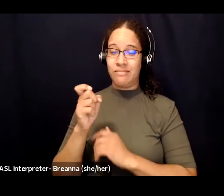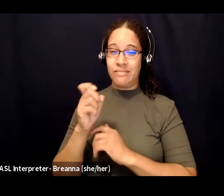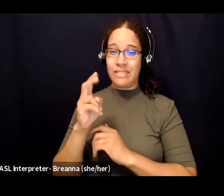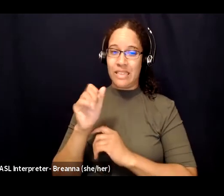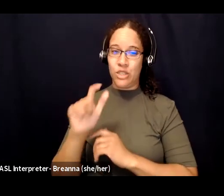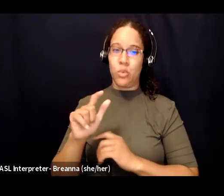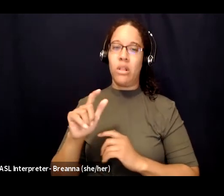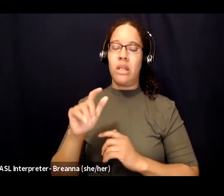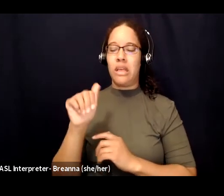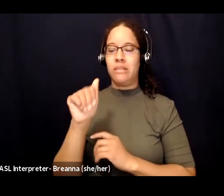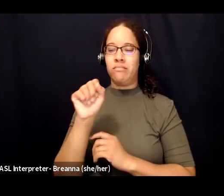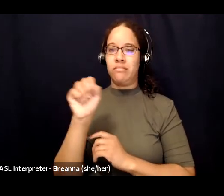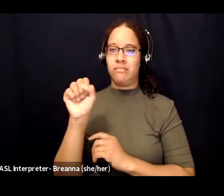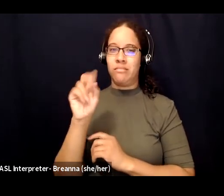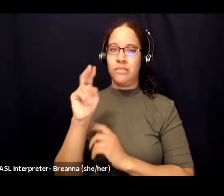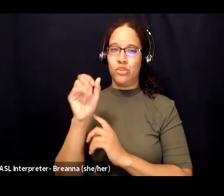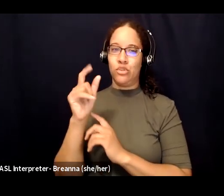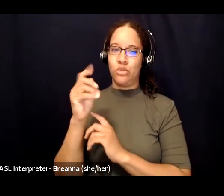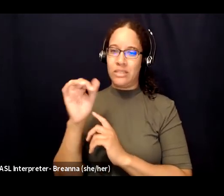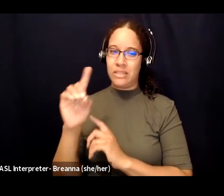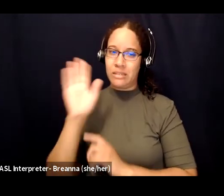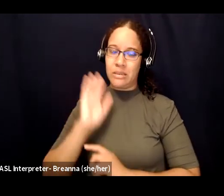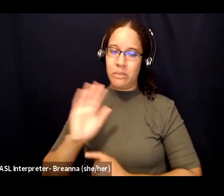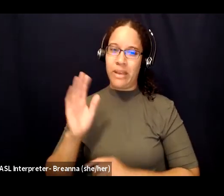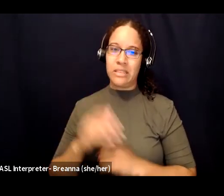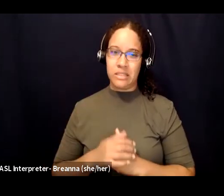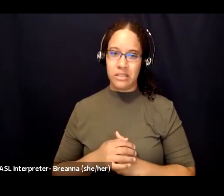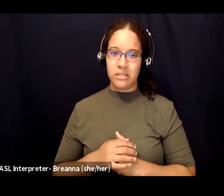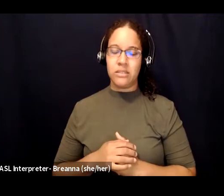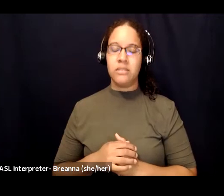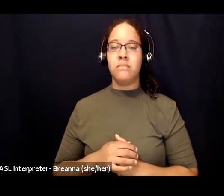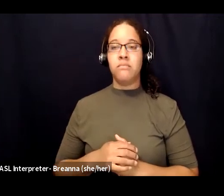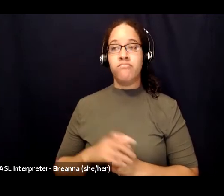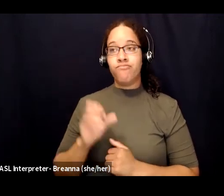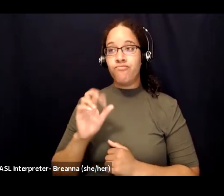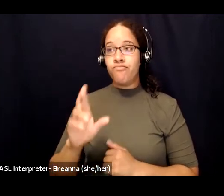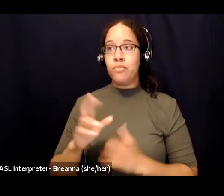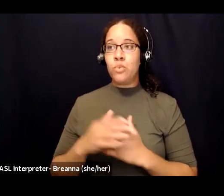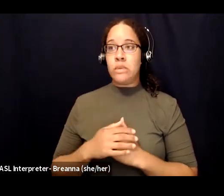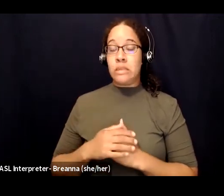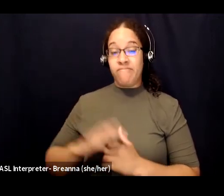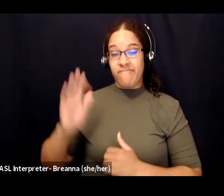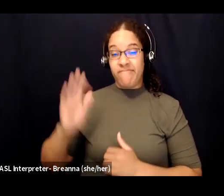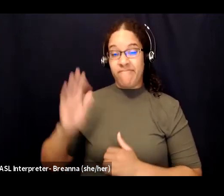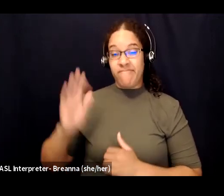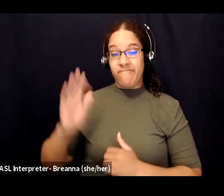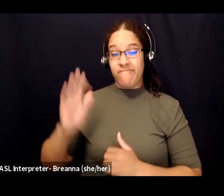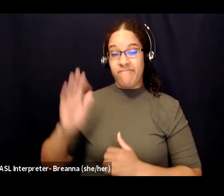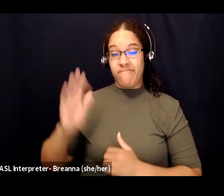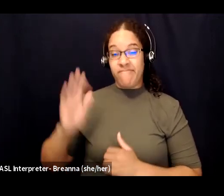to tell you about past relationships i've had where i didn't feel safe i value you can name certain aspects of our relationship and